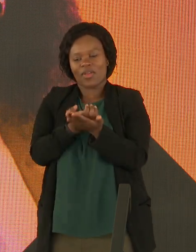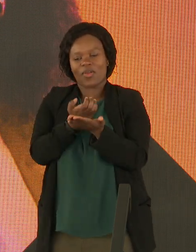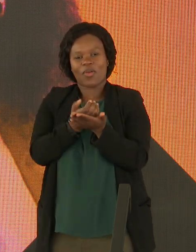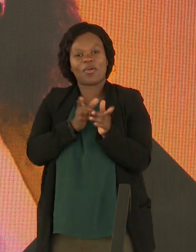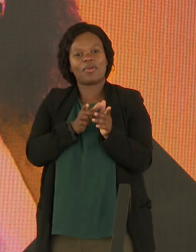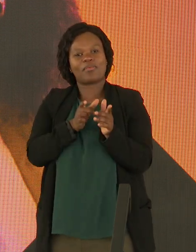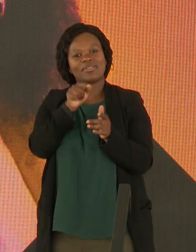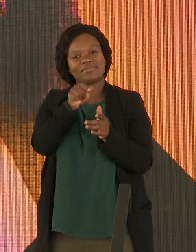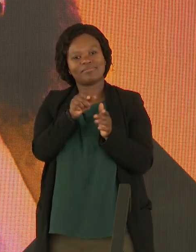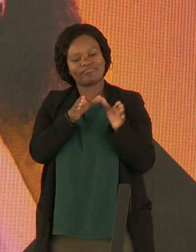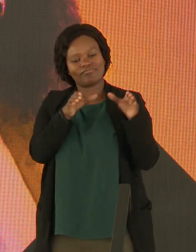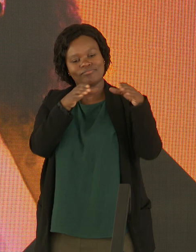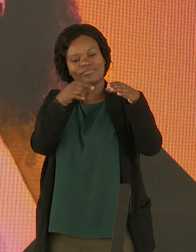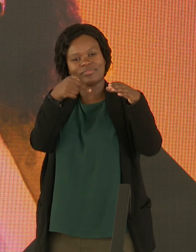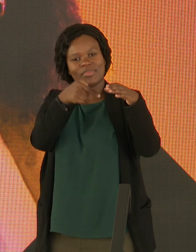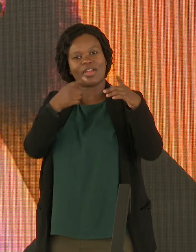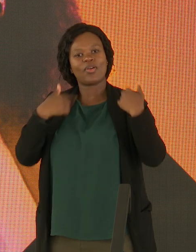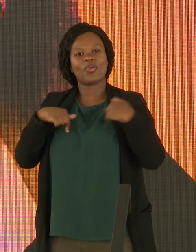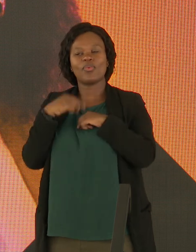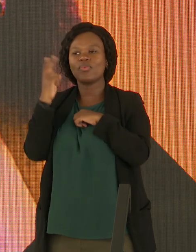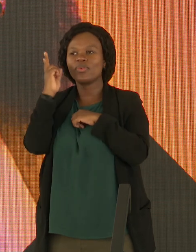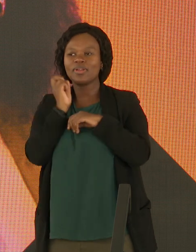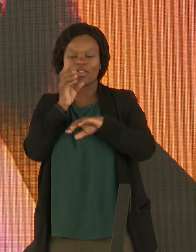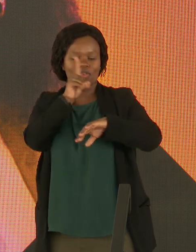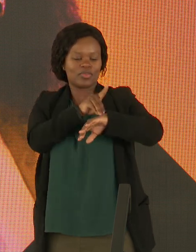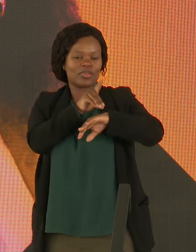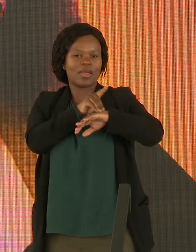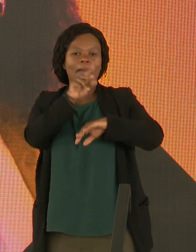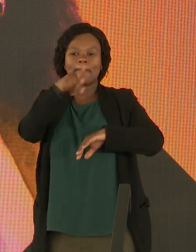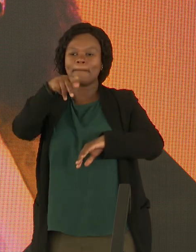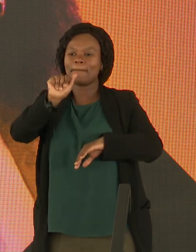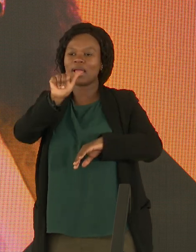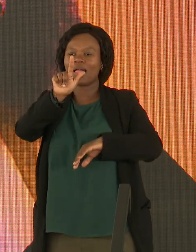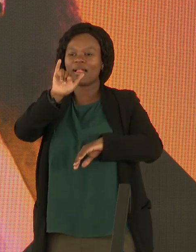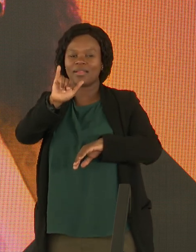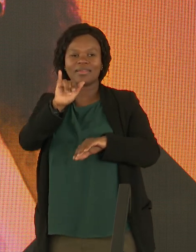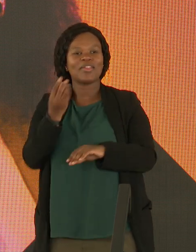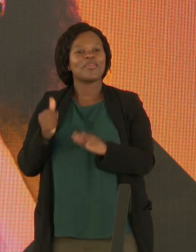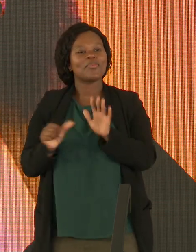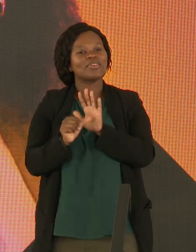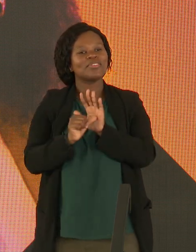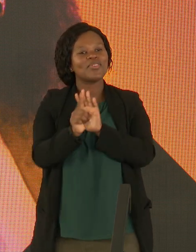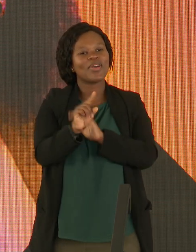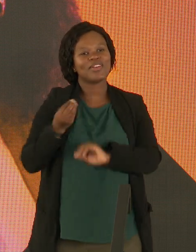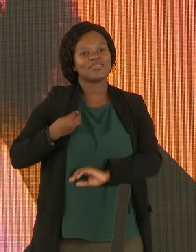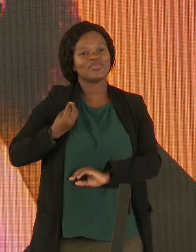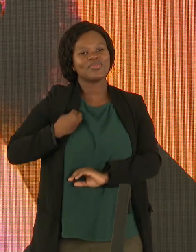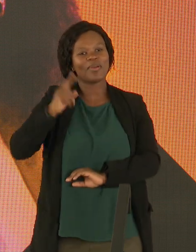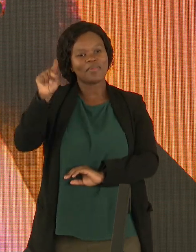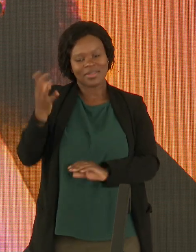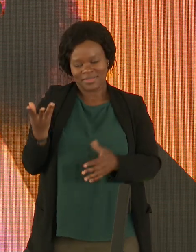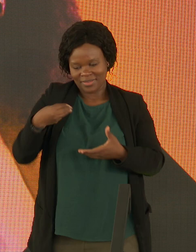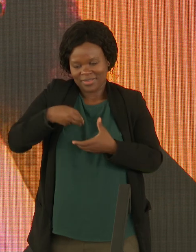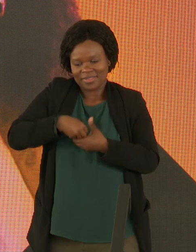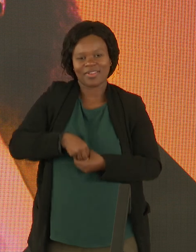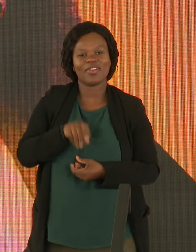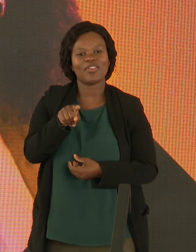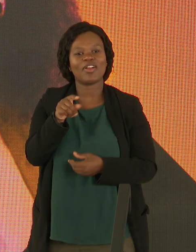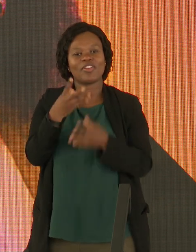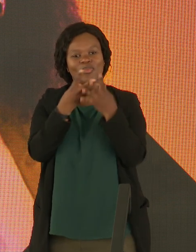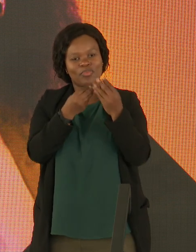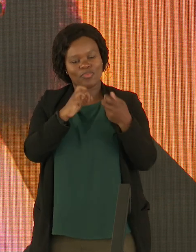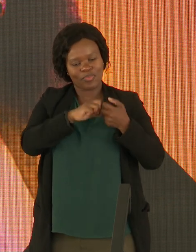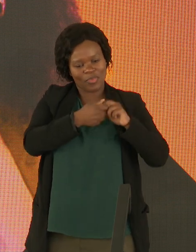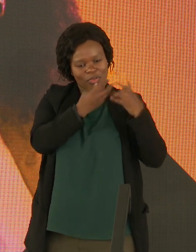heard from Dr. Palilu Hotla the importance of youth being part of the fabric of thinking and solutioning for this country.